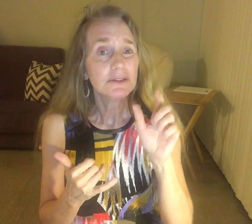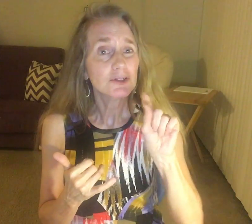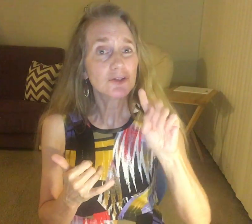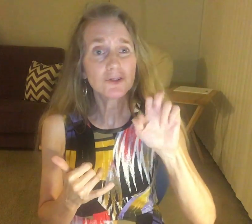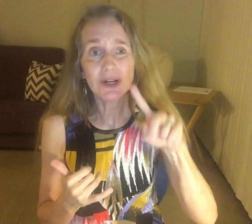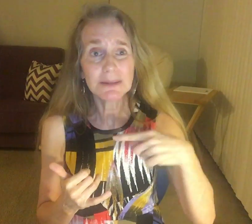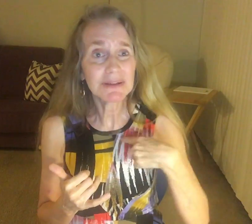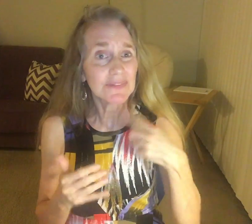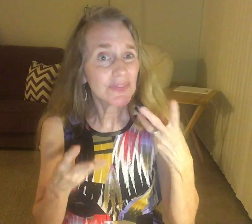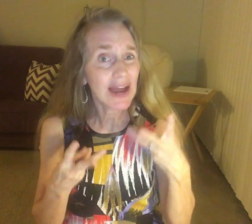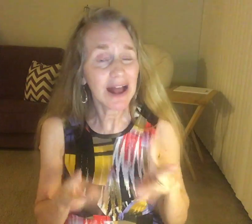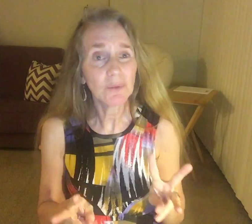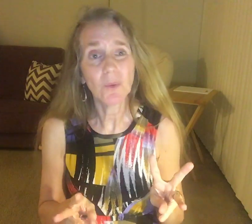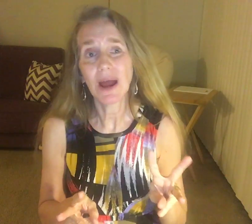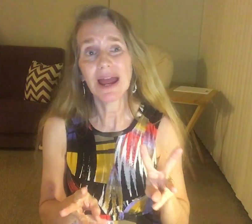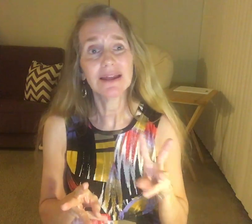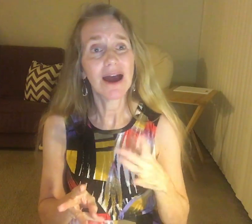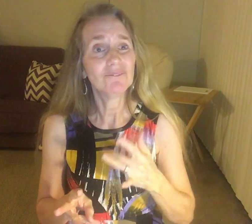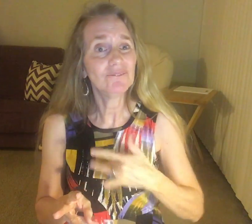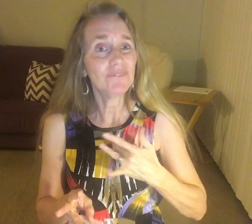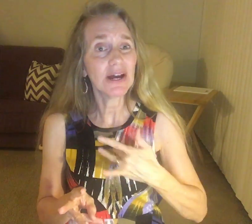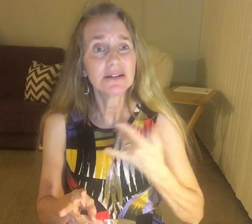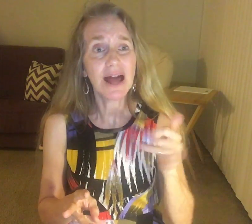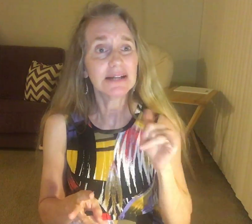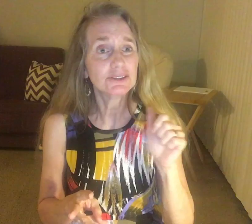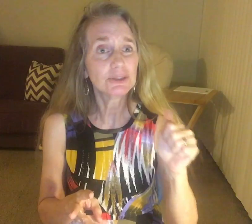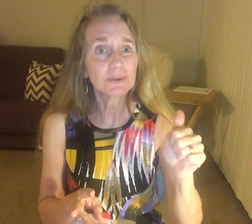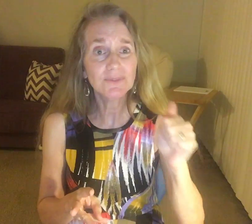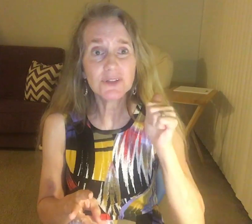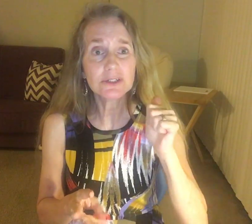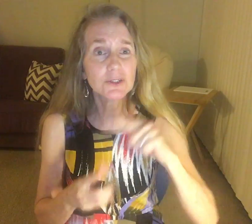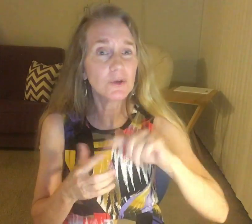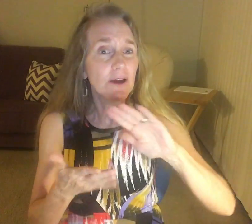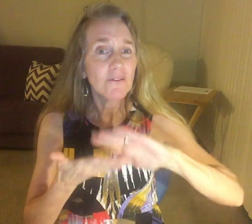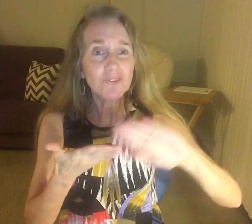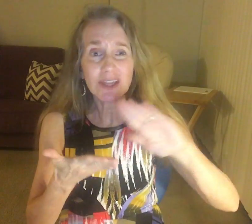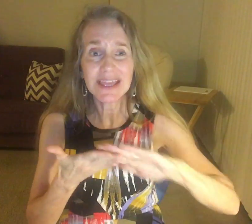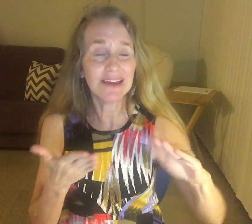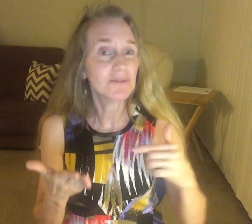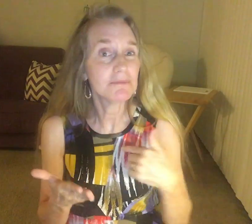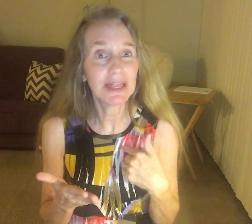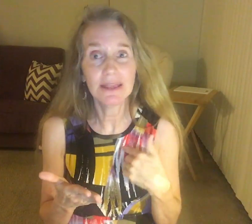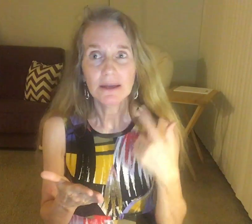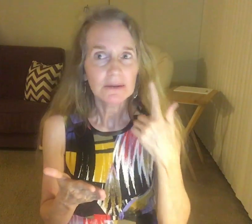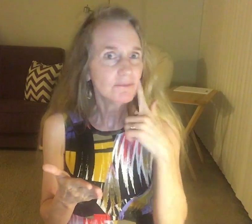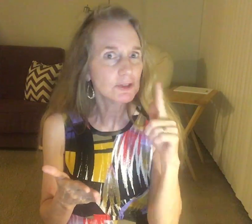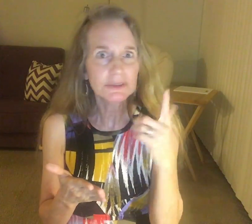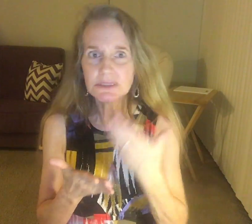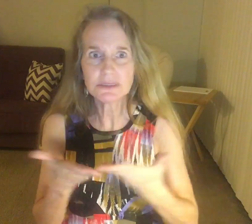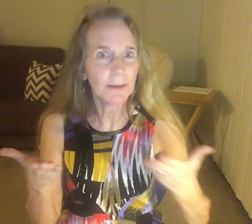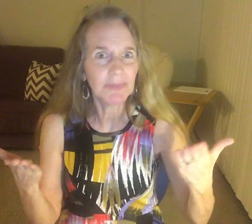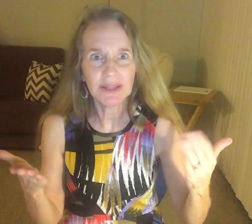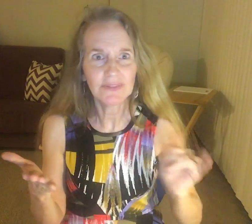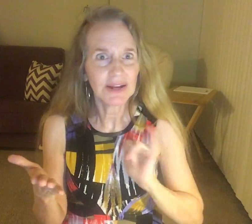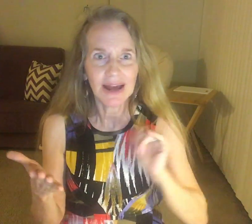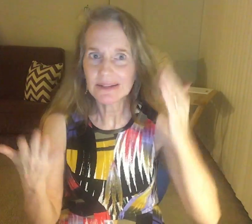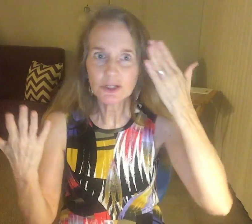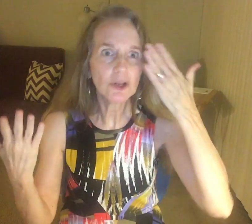Treat me that way. felt like she could be forgive me for something that I didn't